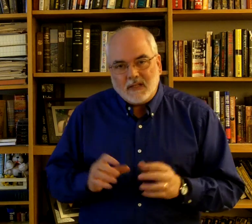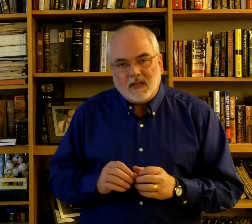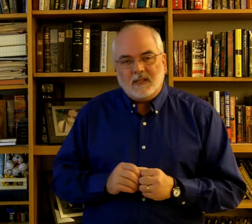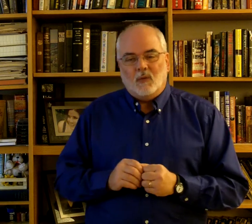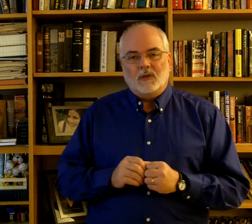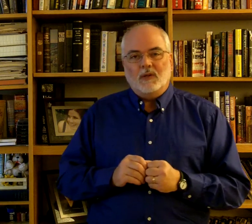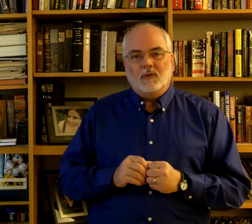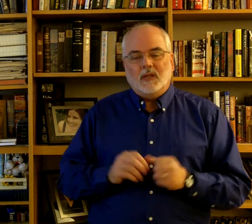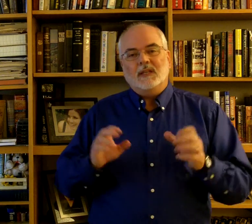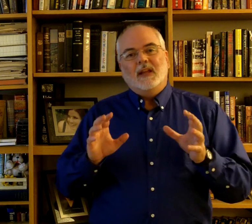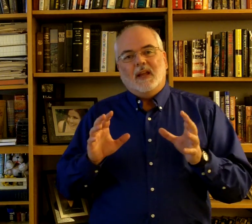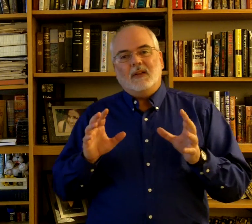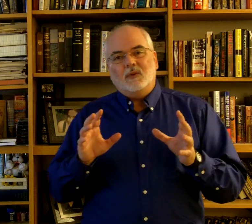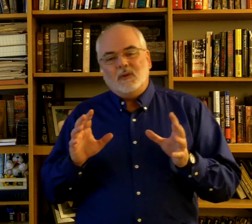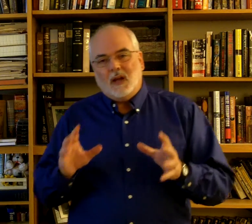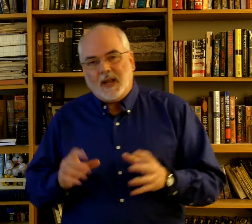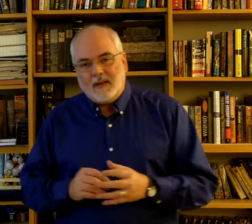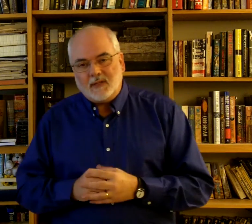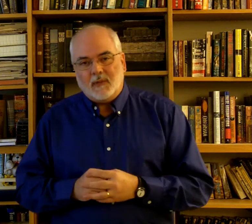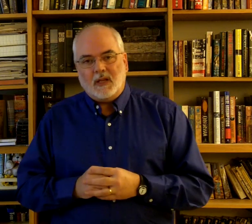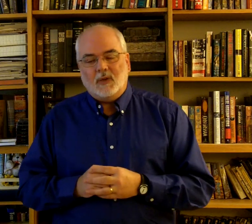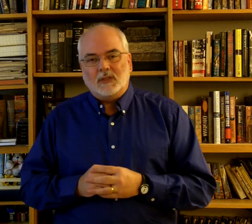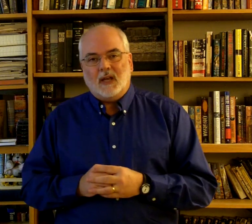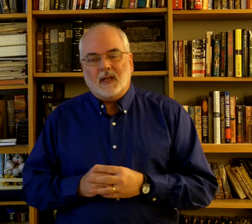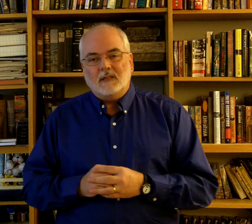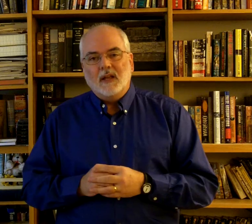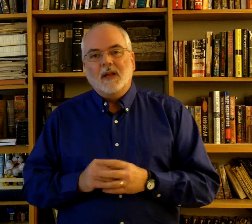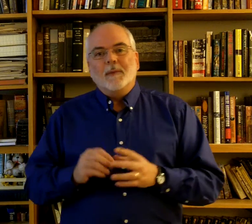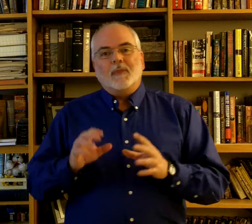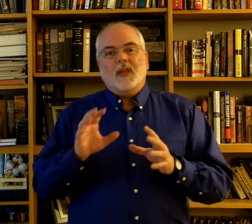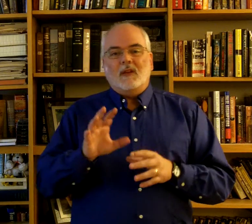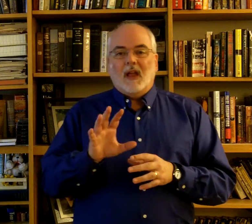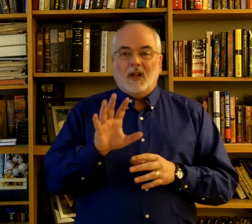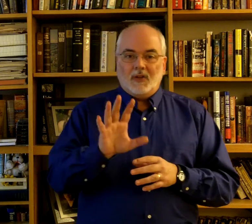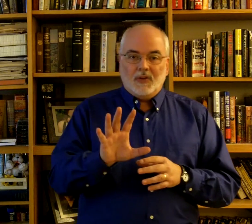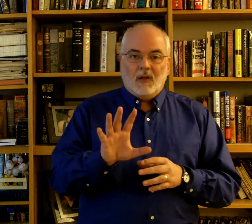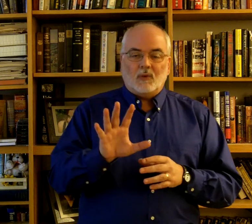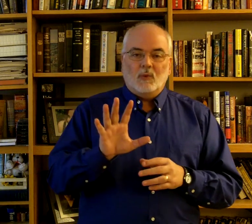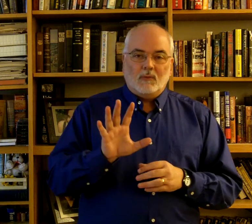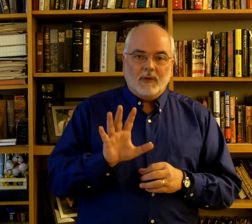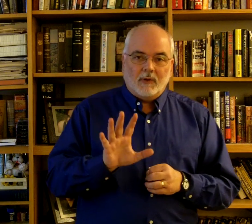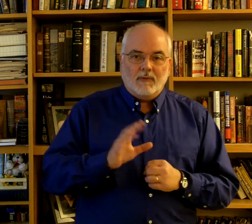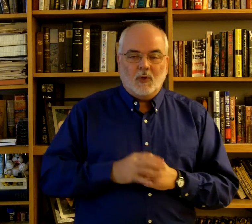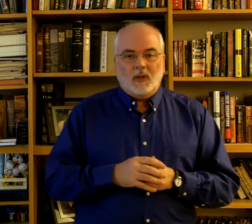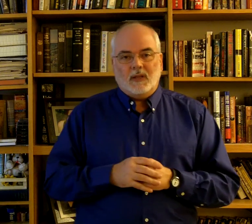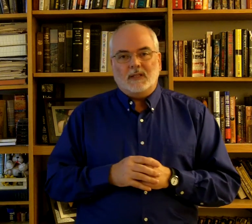kids that want to do this and do not have somebody to know signs, that an adult will be reviewing these